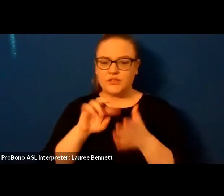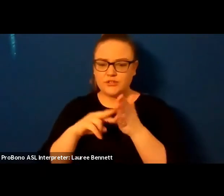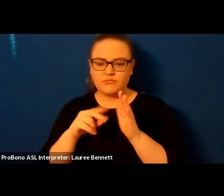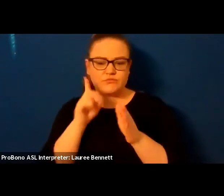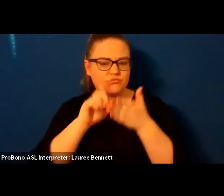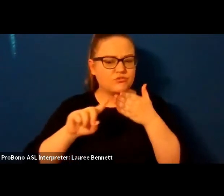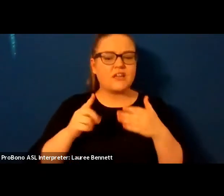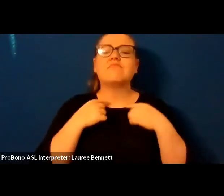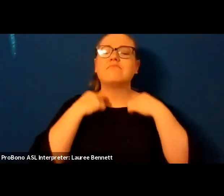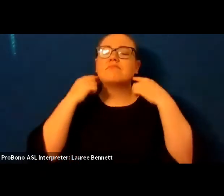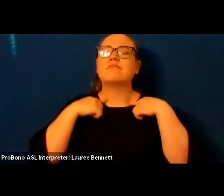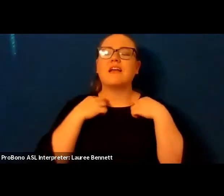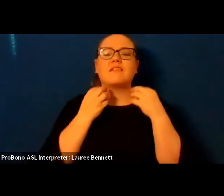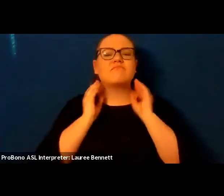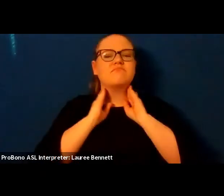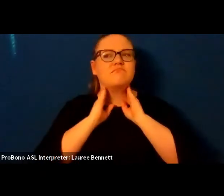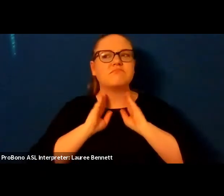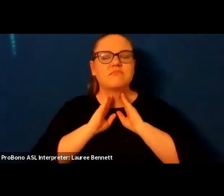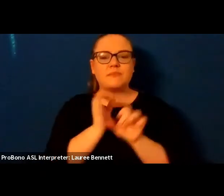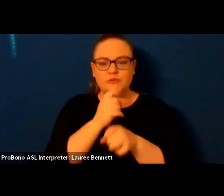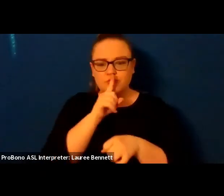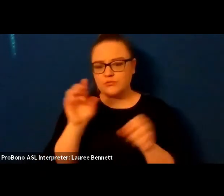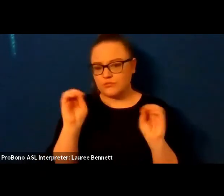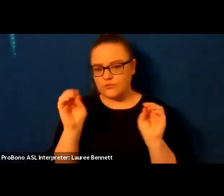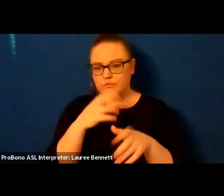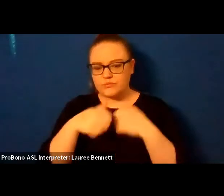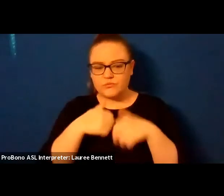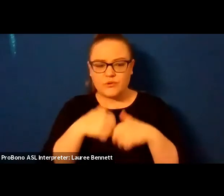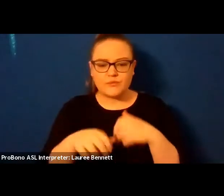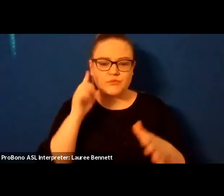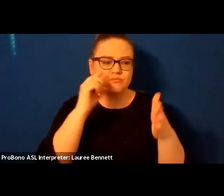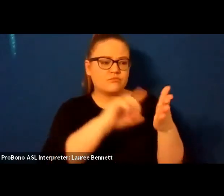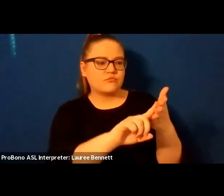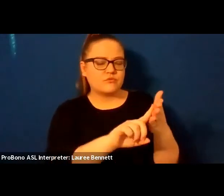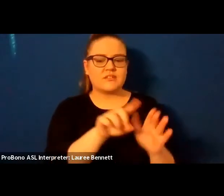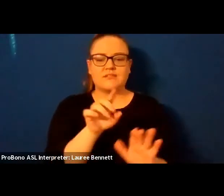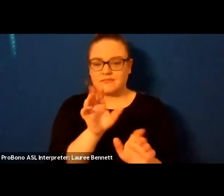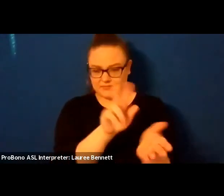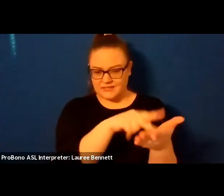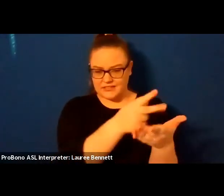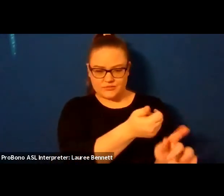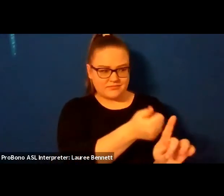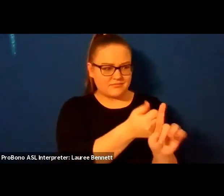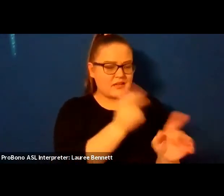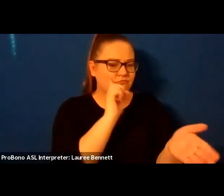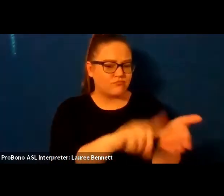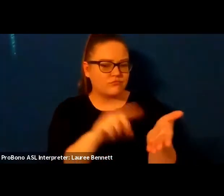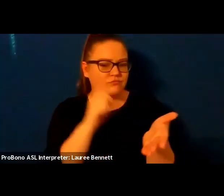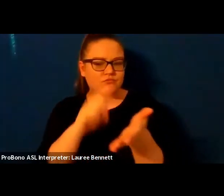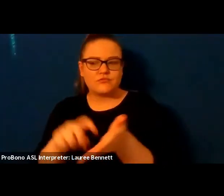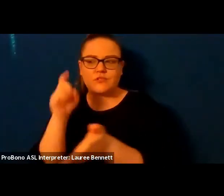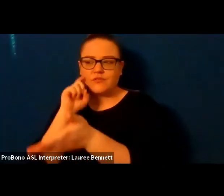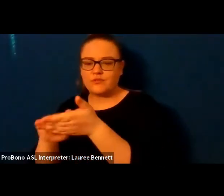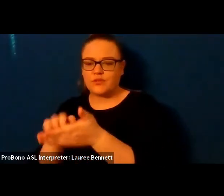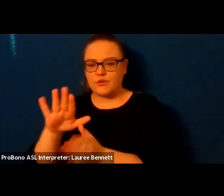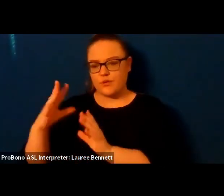eyes blinking wrath on the kitchen stove your own weep against a pillowcase you haven't washed stiff with the